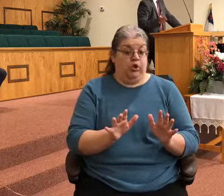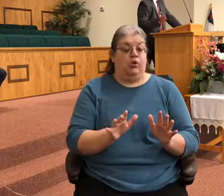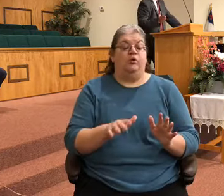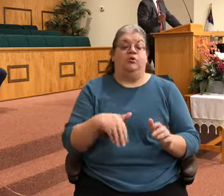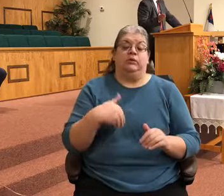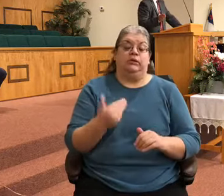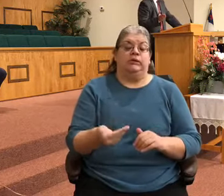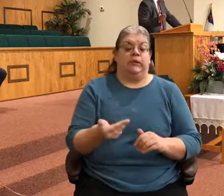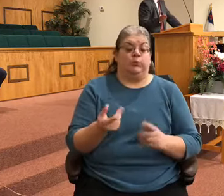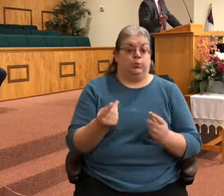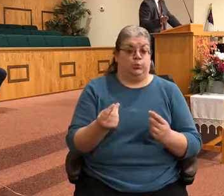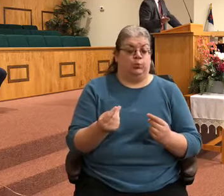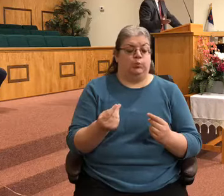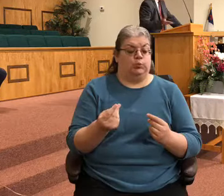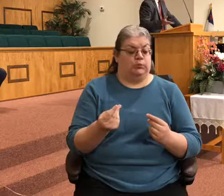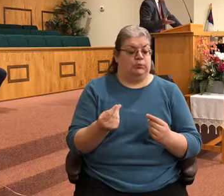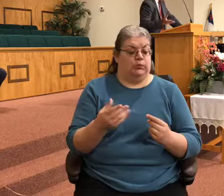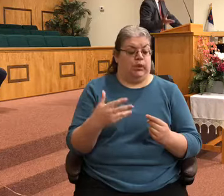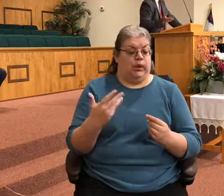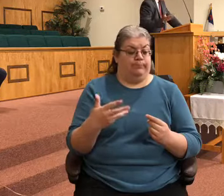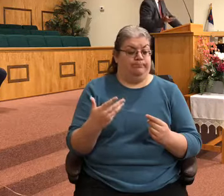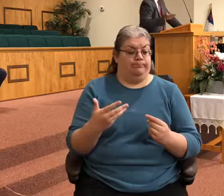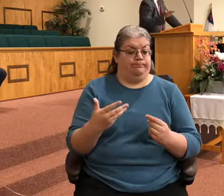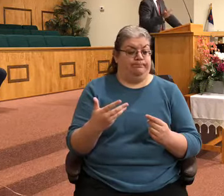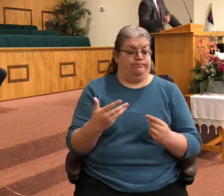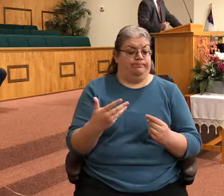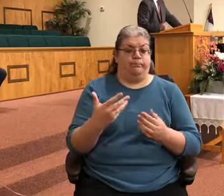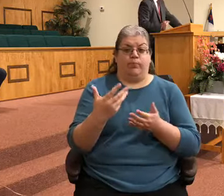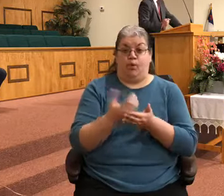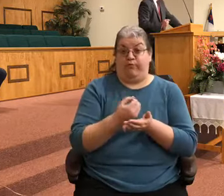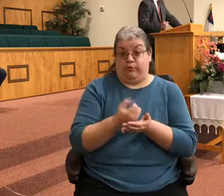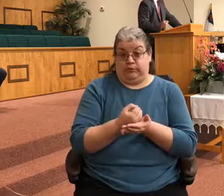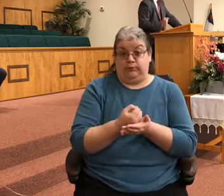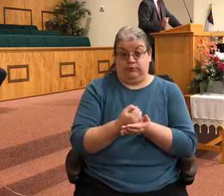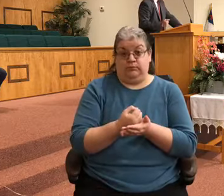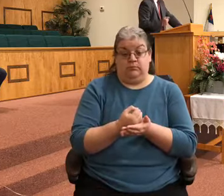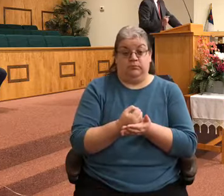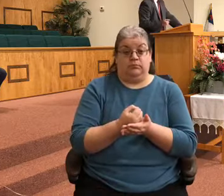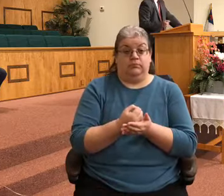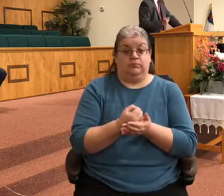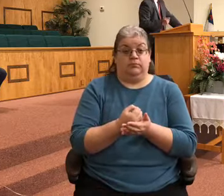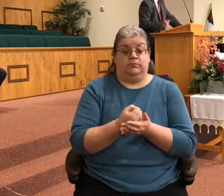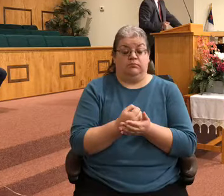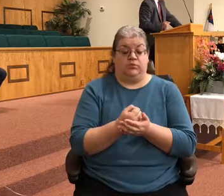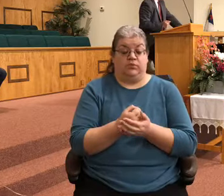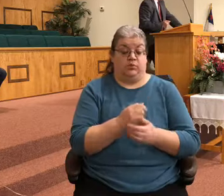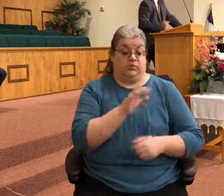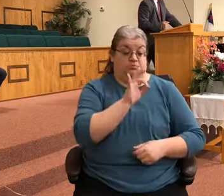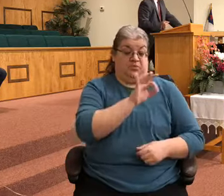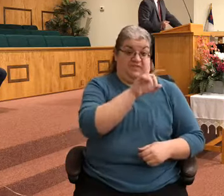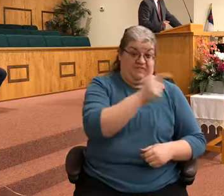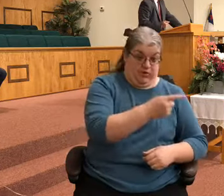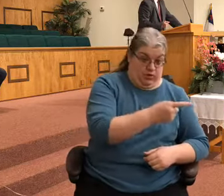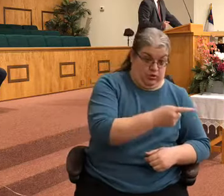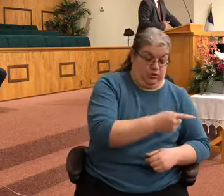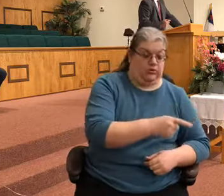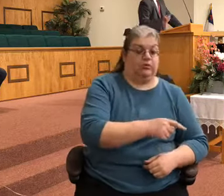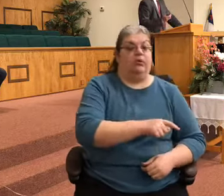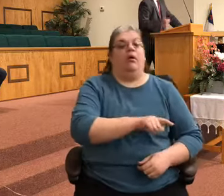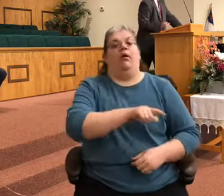offering, actually. We're do that after the preaching. And so I suppose